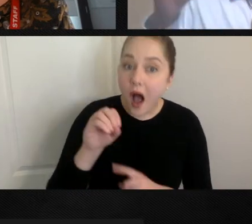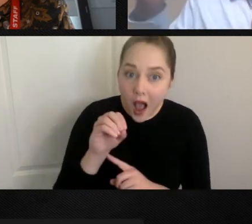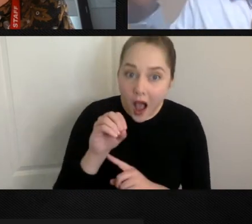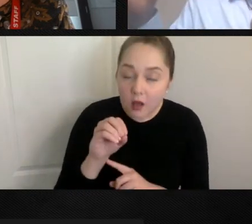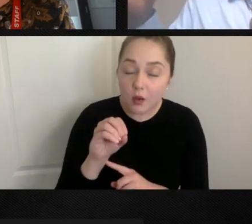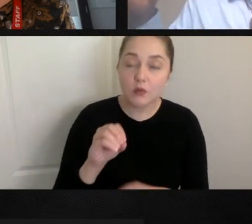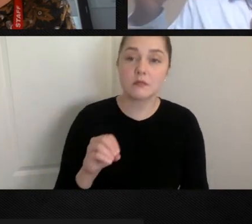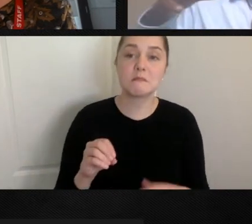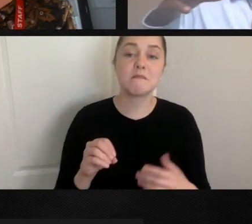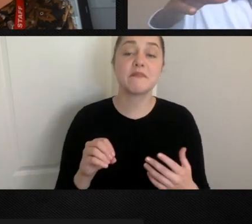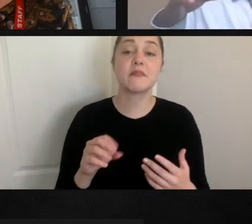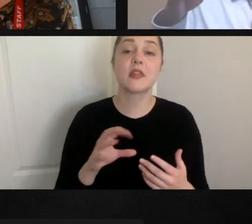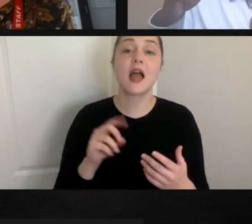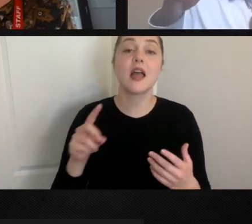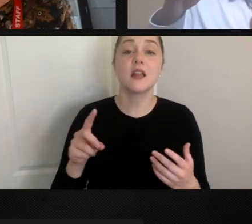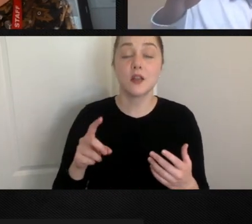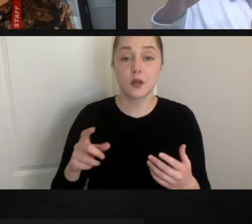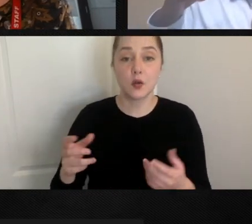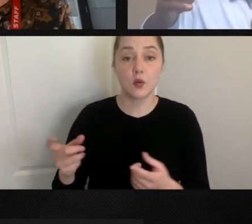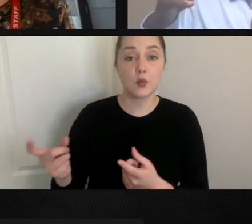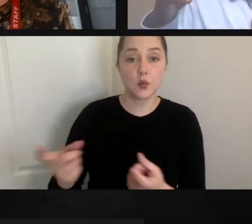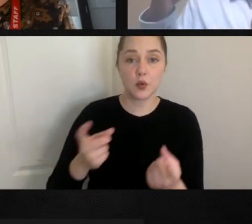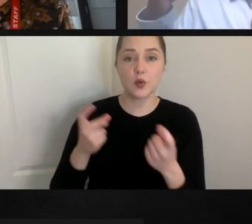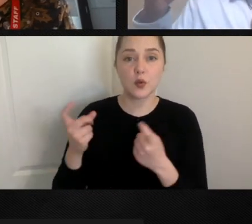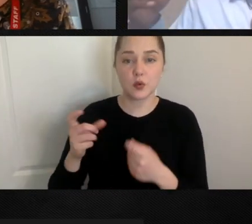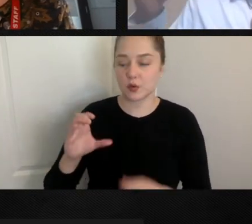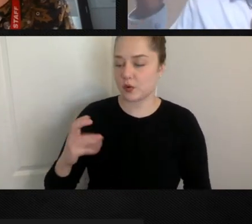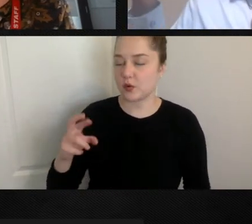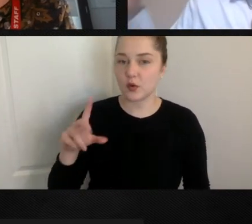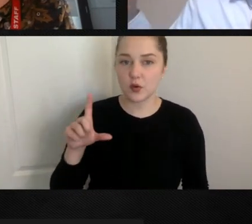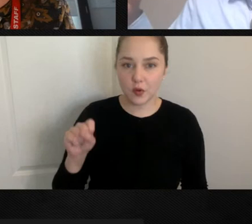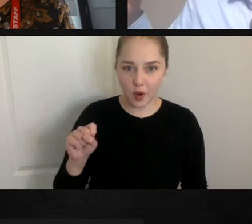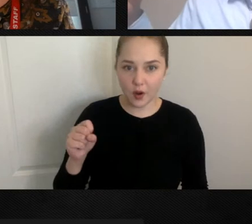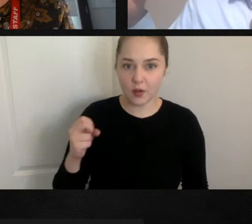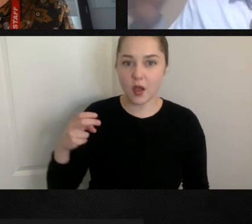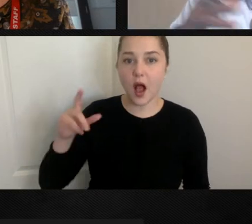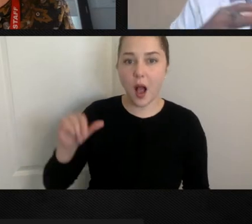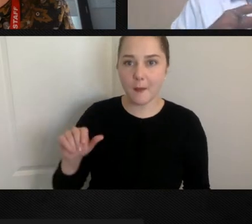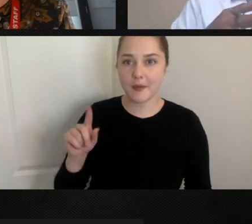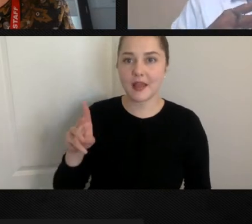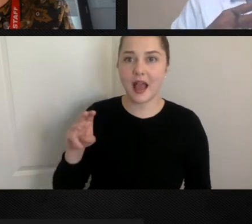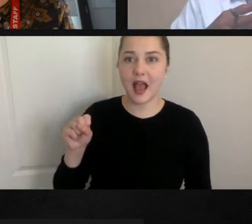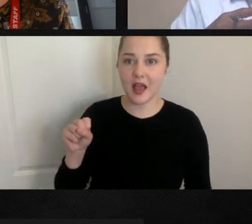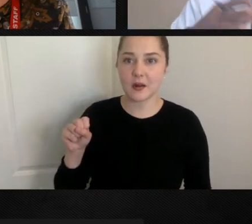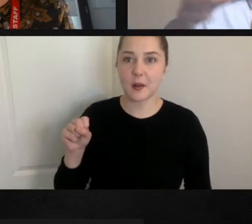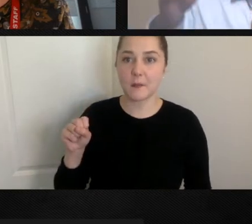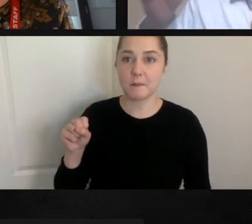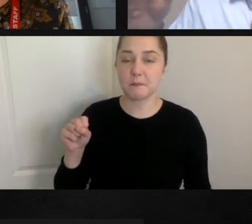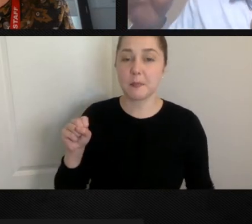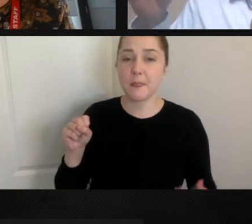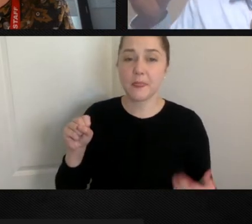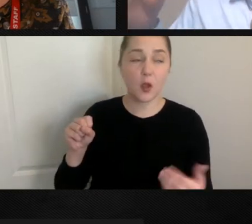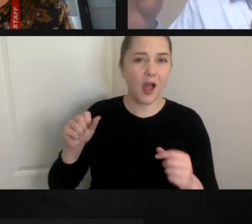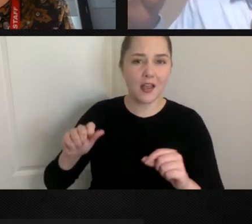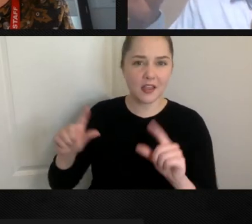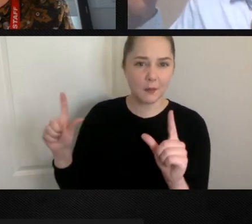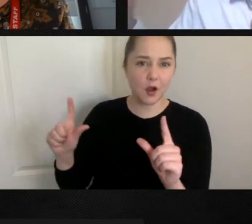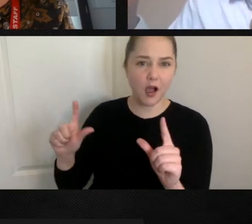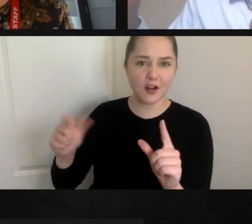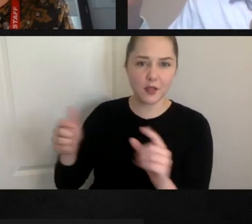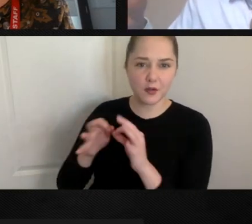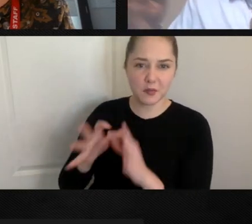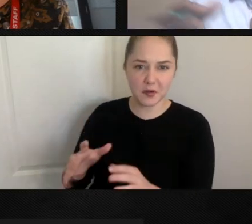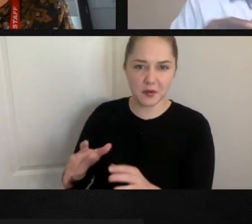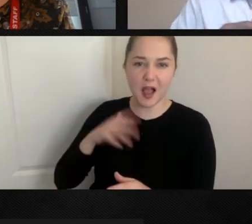And he recruited Charles Hoppy Adams. And his tagline was tonight, tonight,